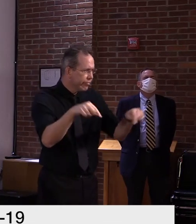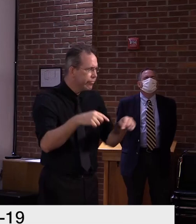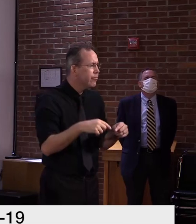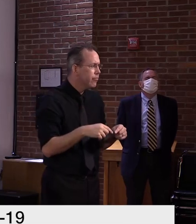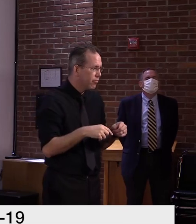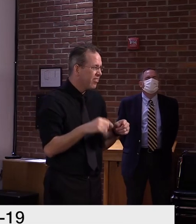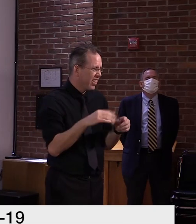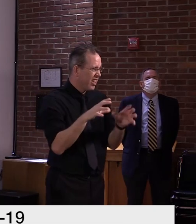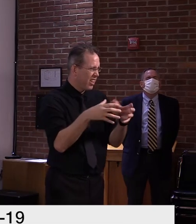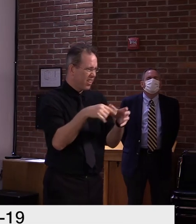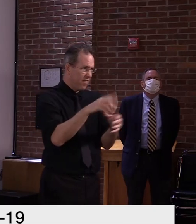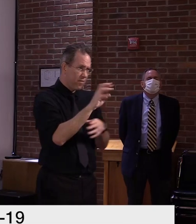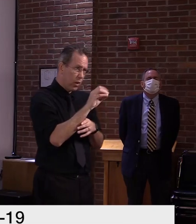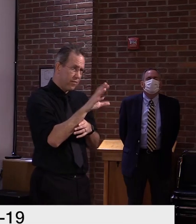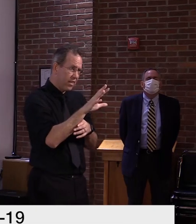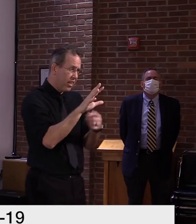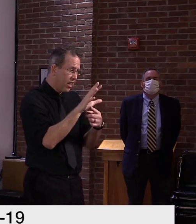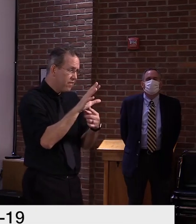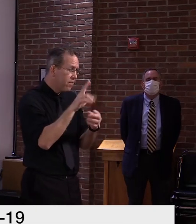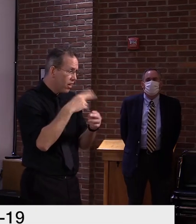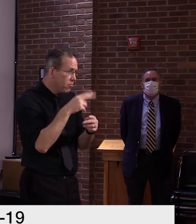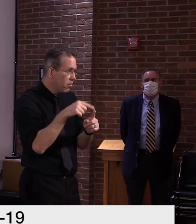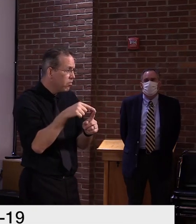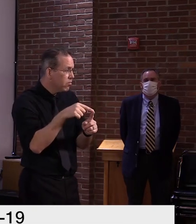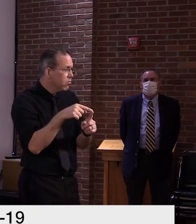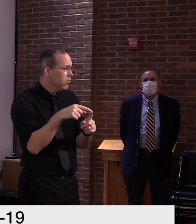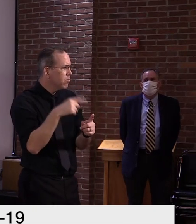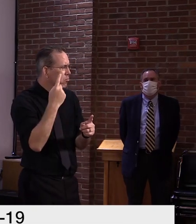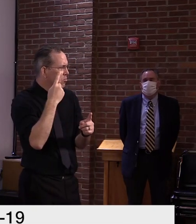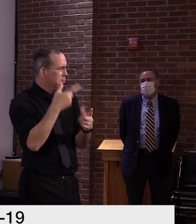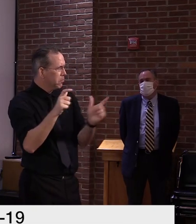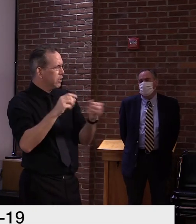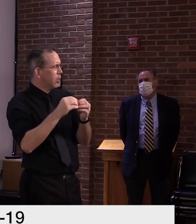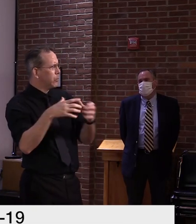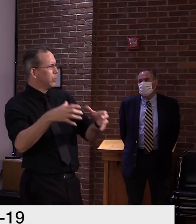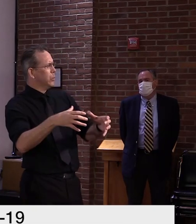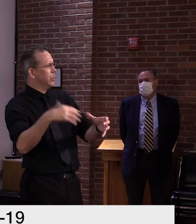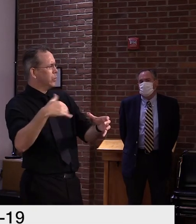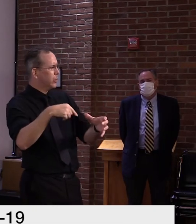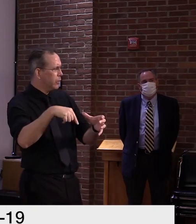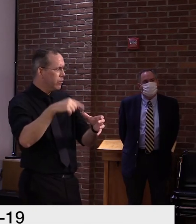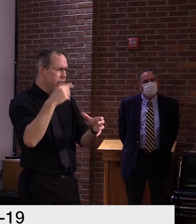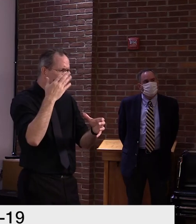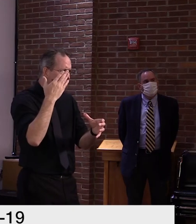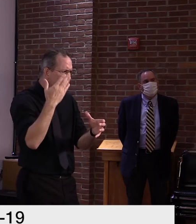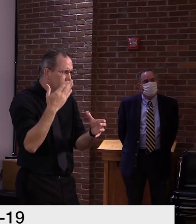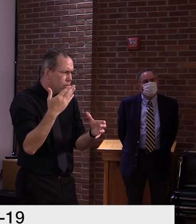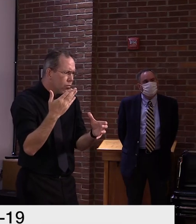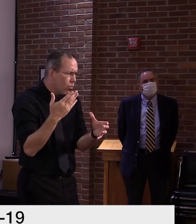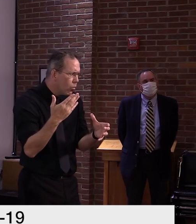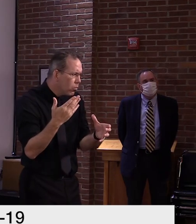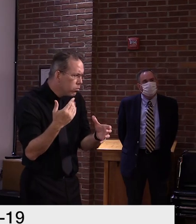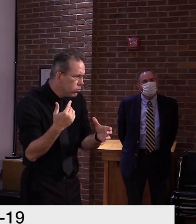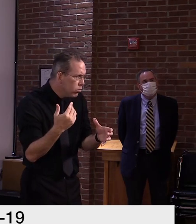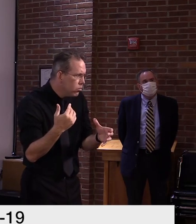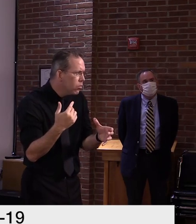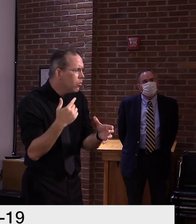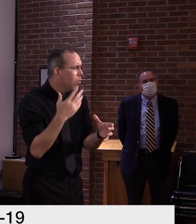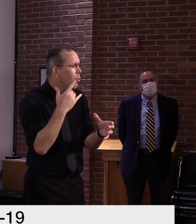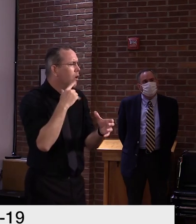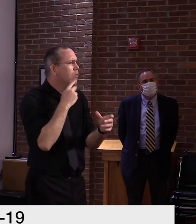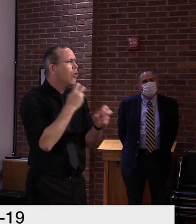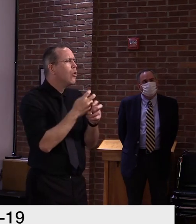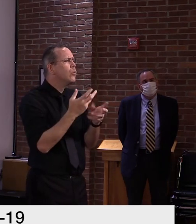few days, um, is an impressive number. Why isn't there such a struggle to get those 50, about 59 antigen retests, uh, completed?